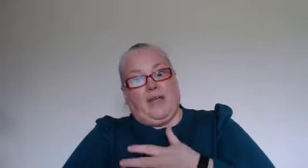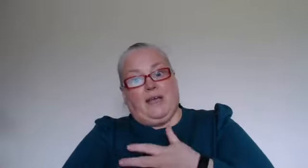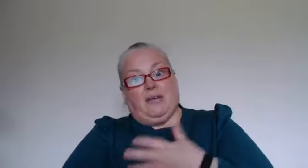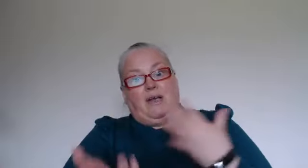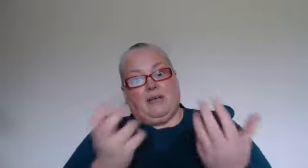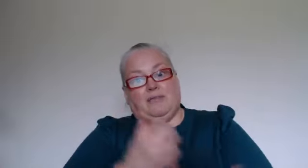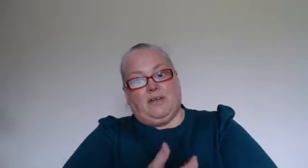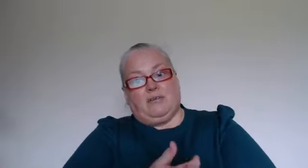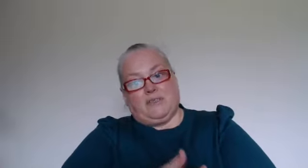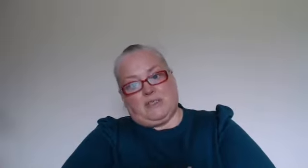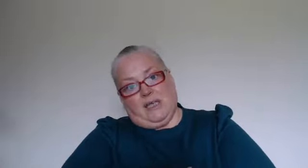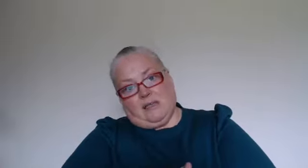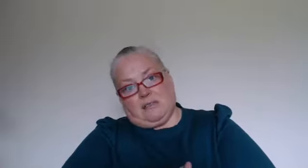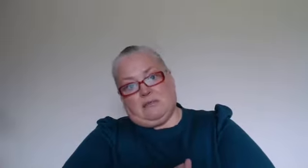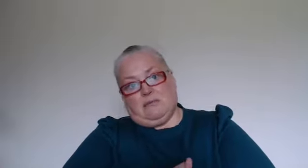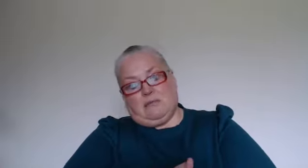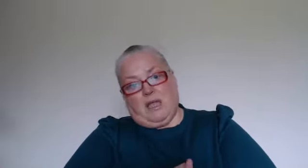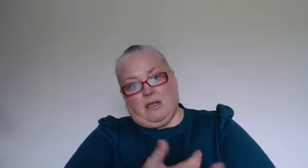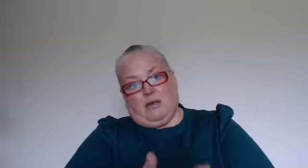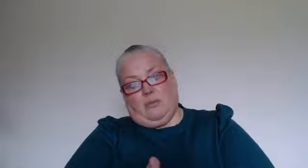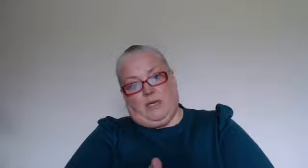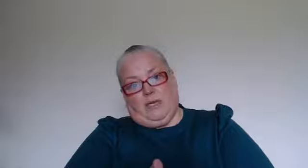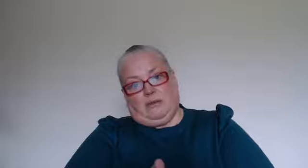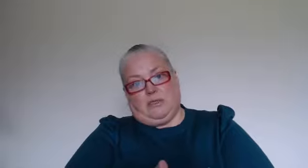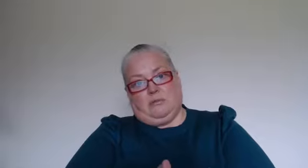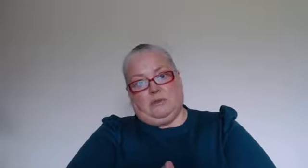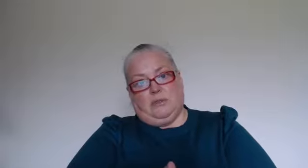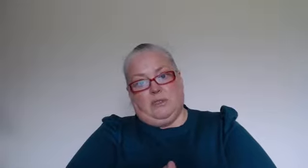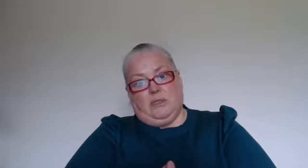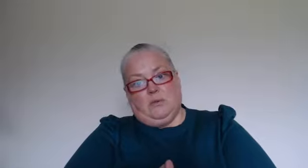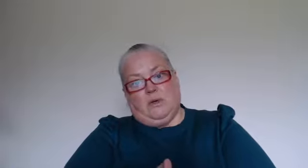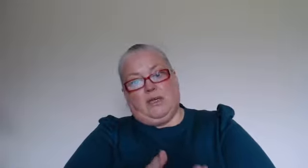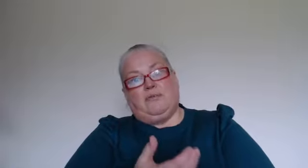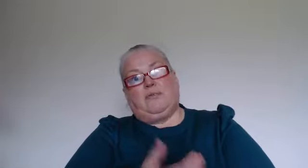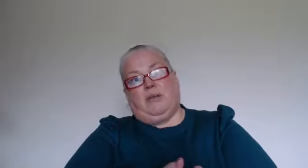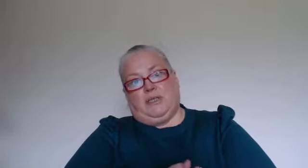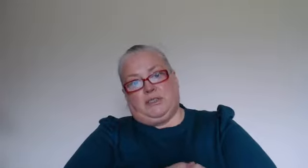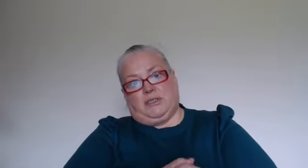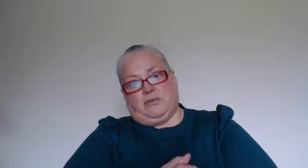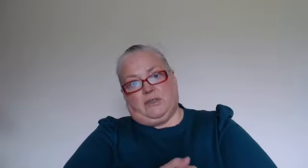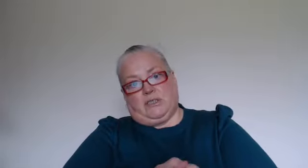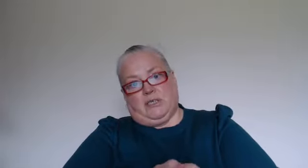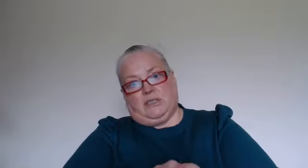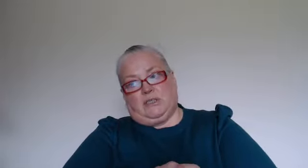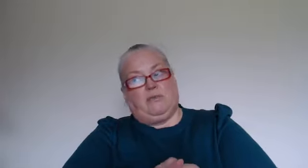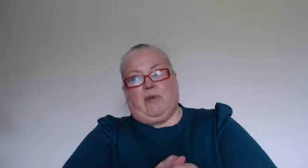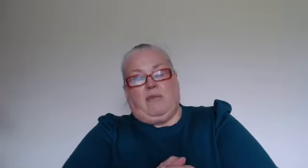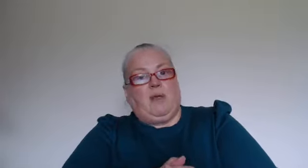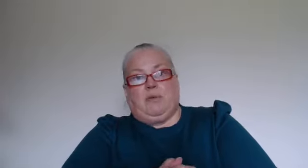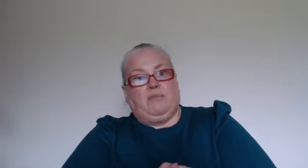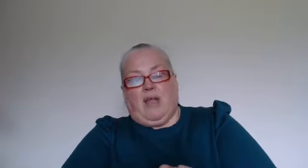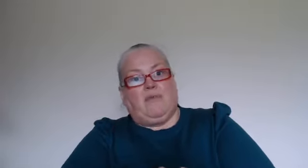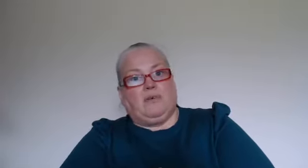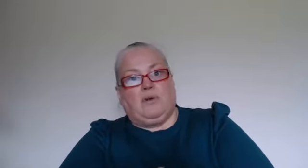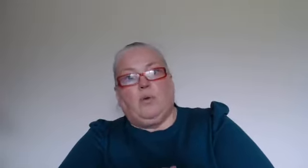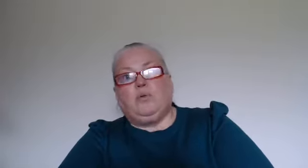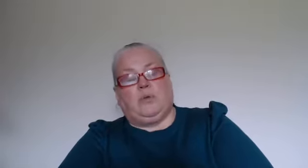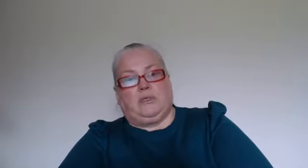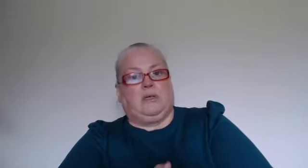failure and a fear of success. They can come in here too. What if the relationship succeeded? You've now maybe you've never known what a